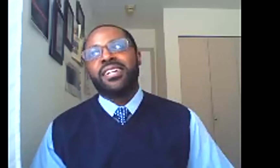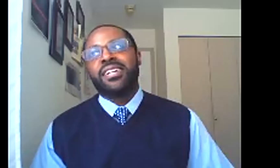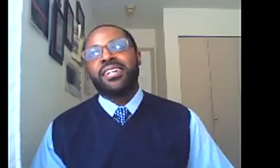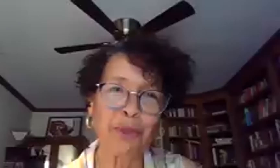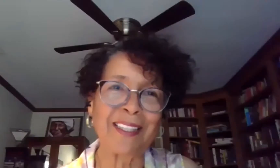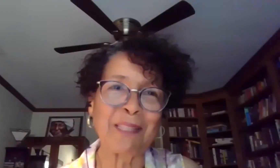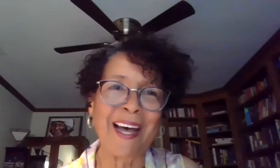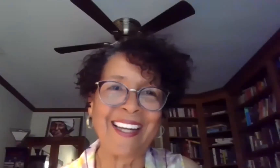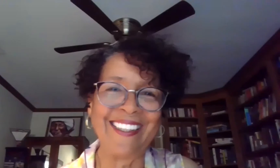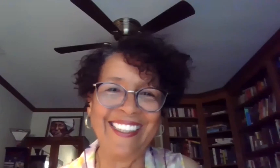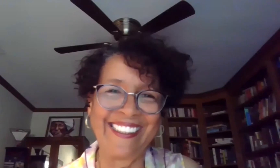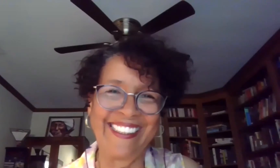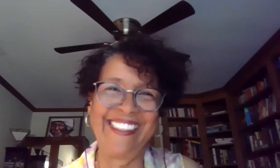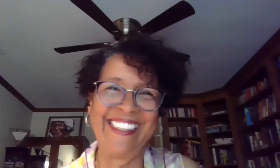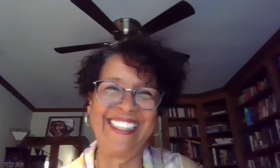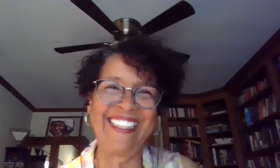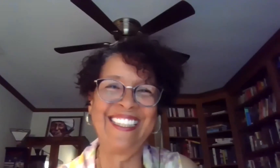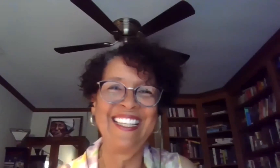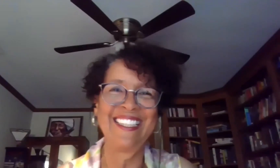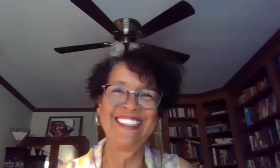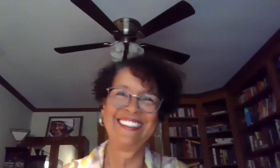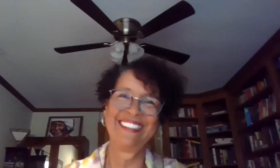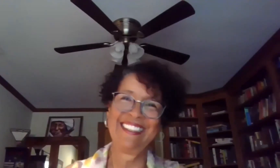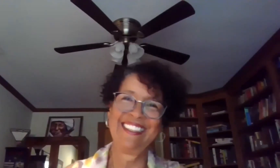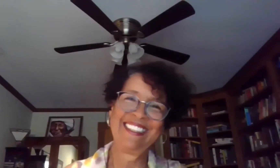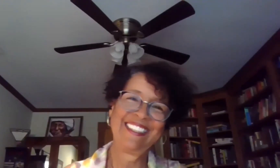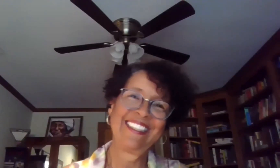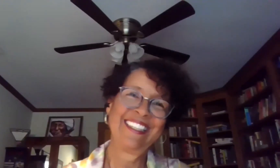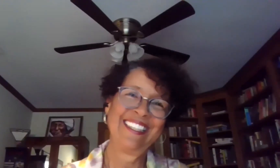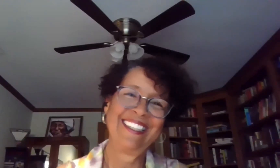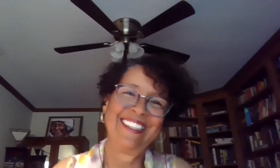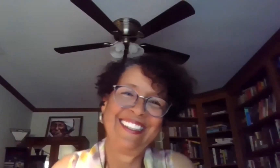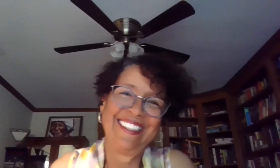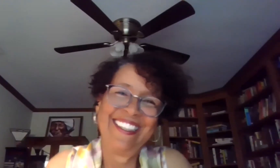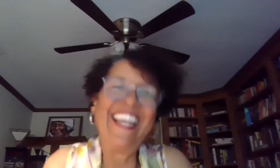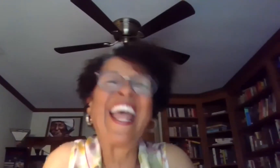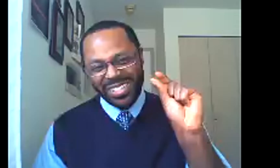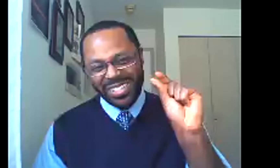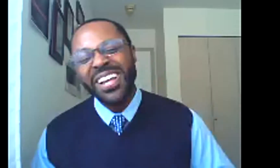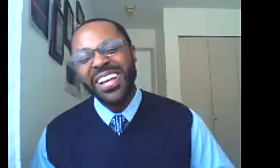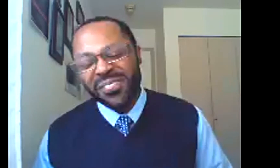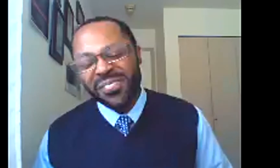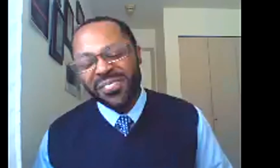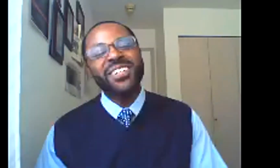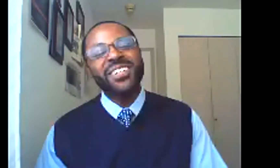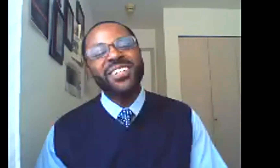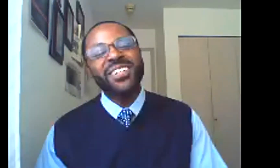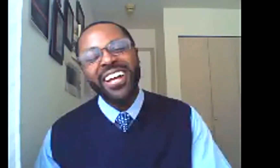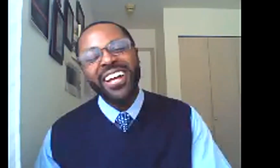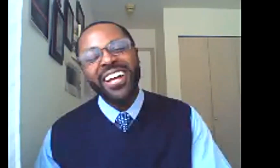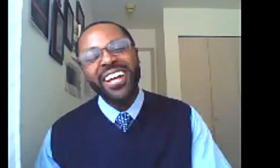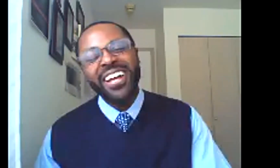Did I put you on the as a historian, I think, a little bit, uh, but, um,